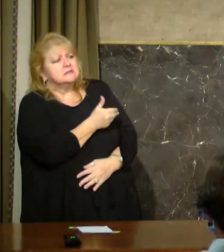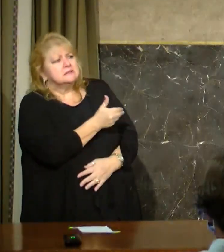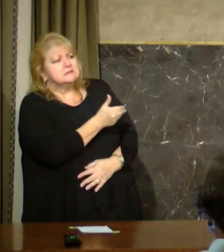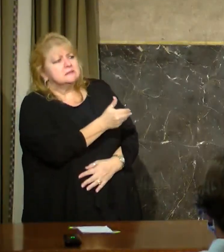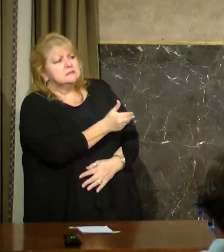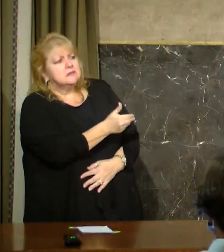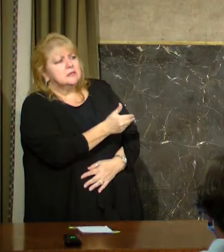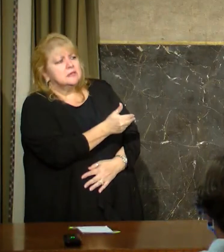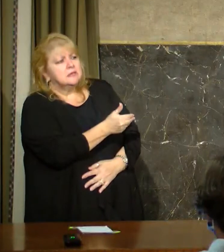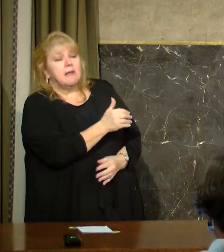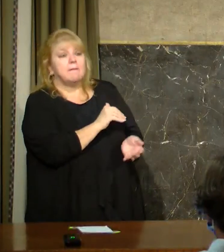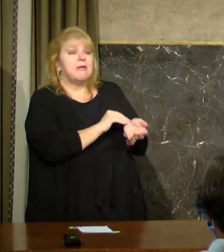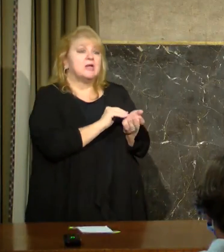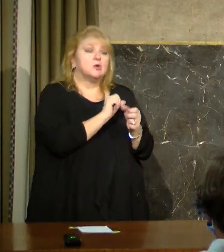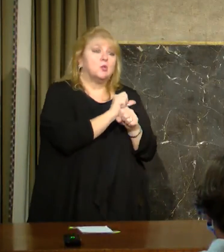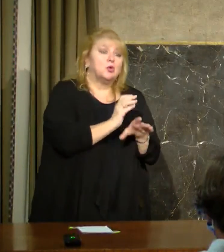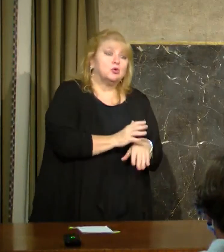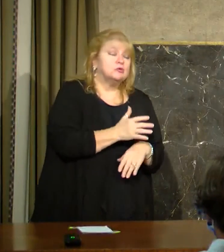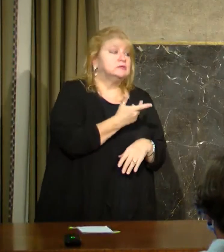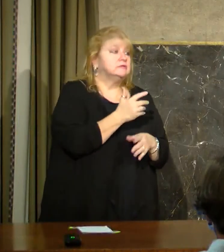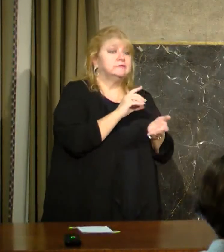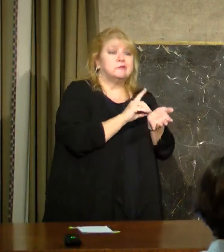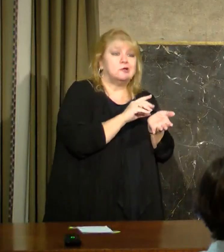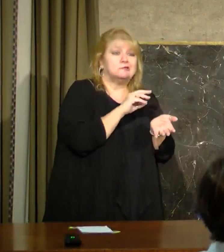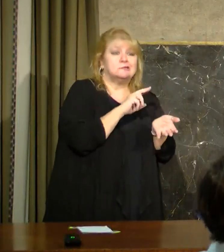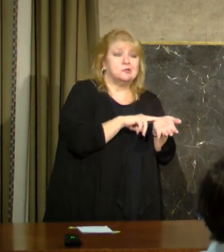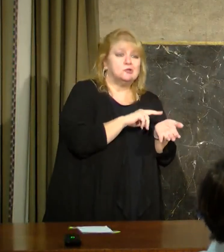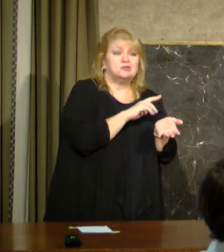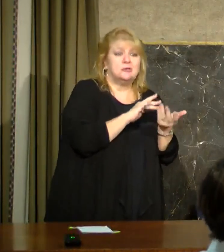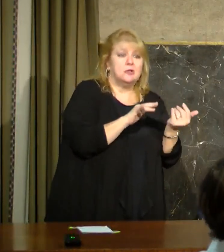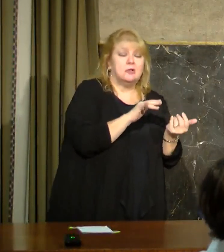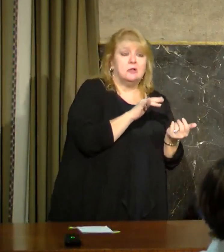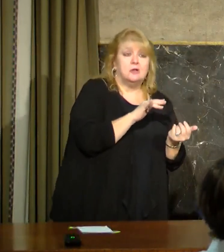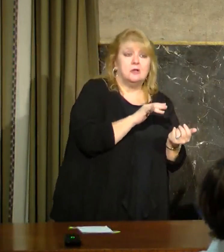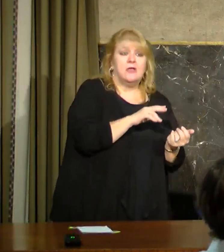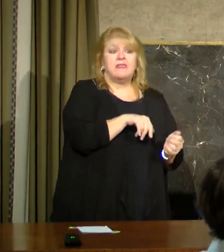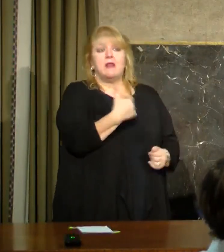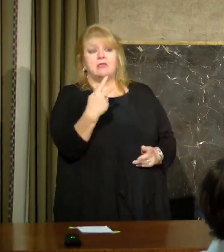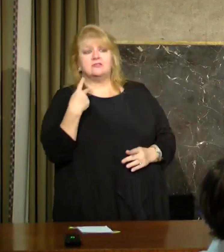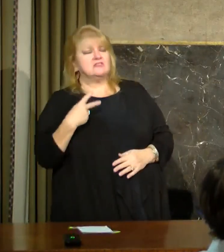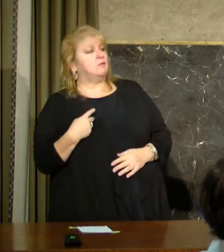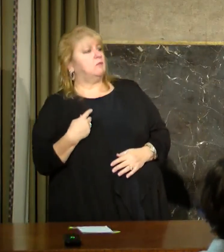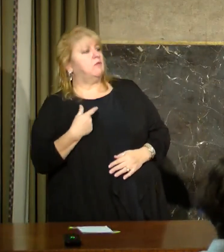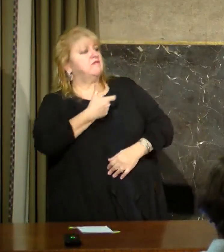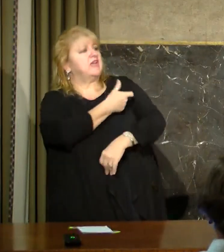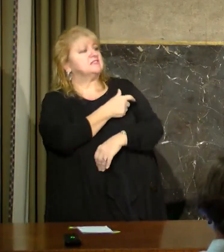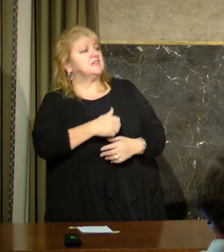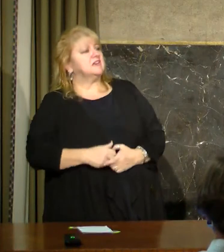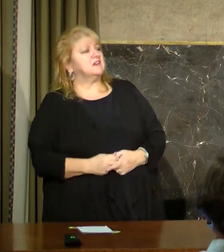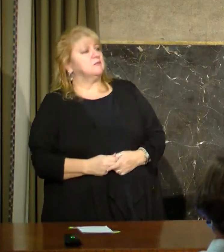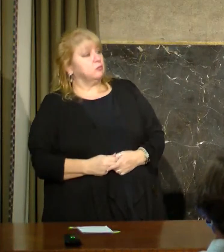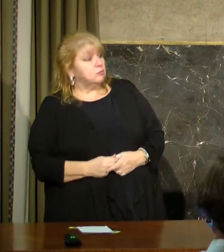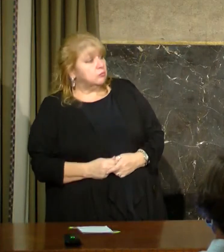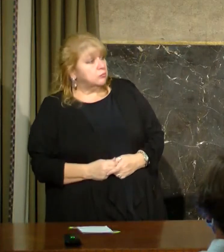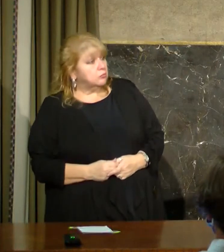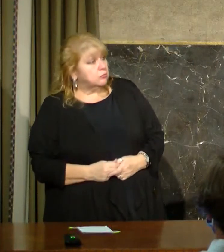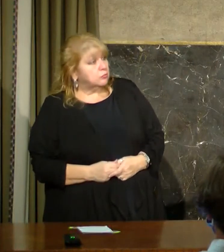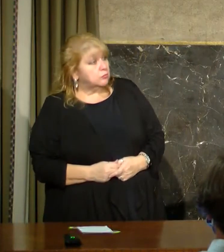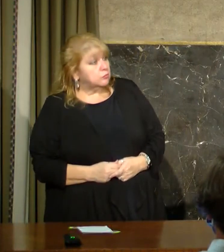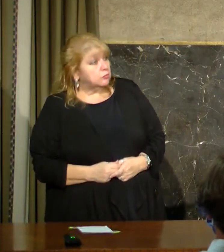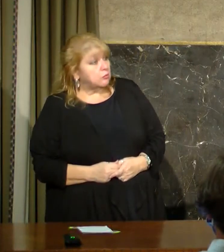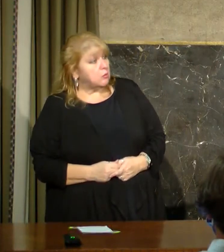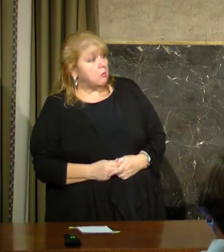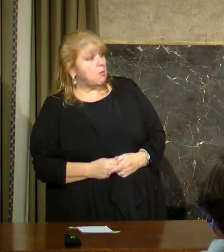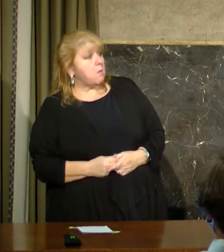they're medical workers or anybody else, and their neighbors see that they got vaccinated and they didn't have